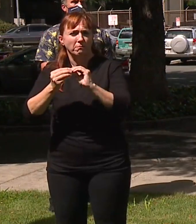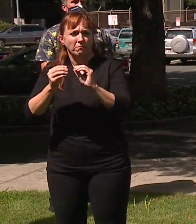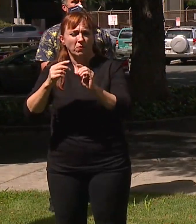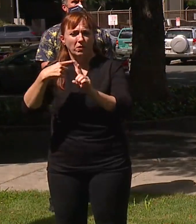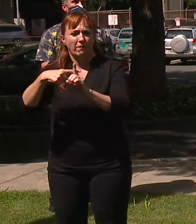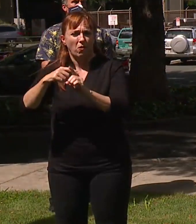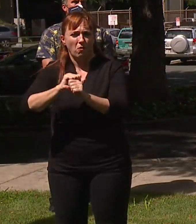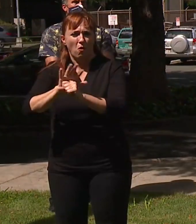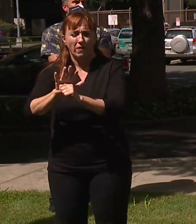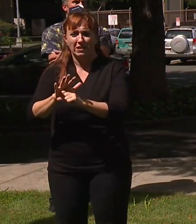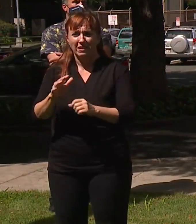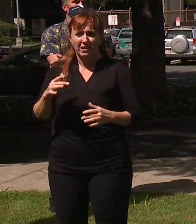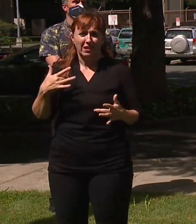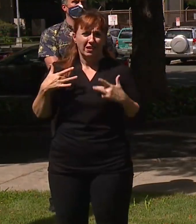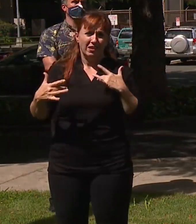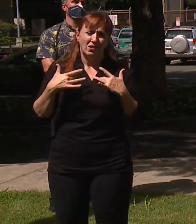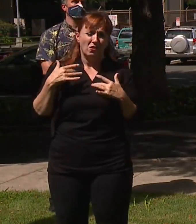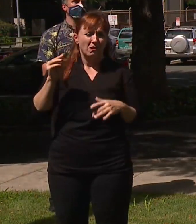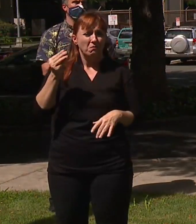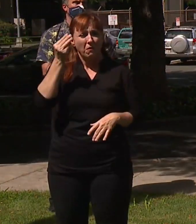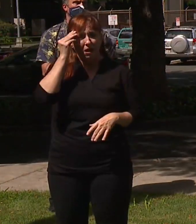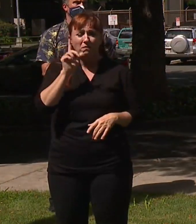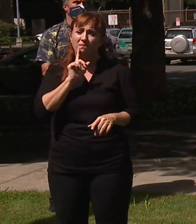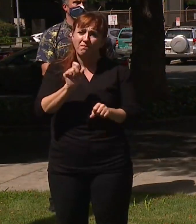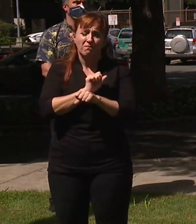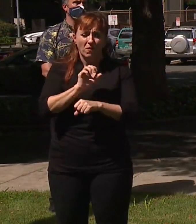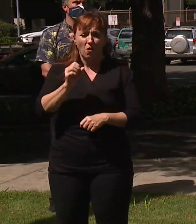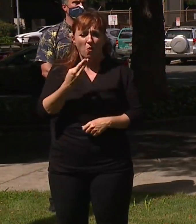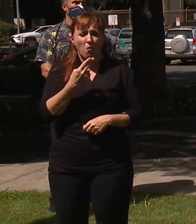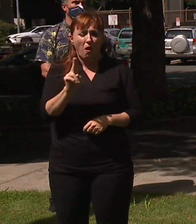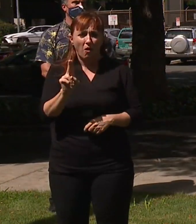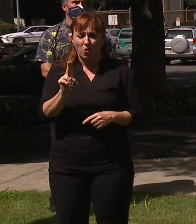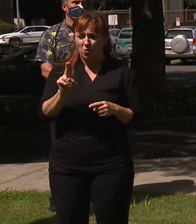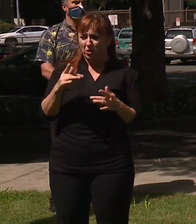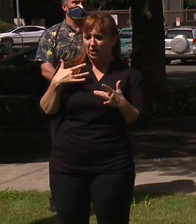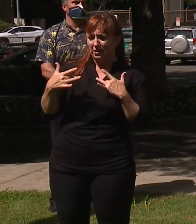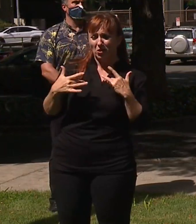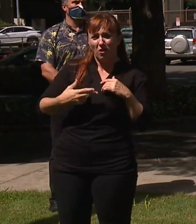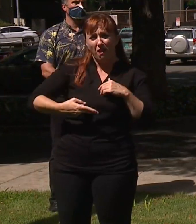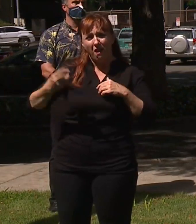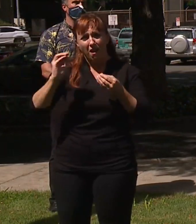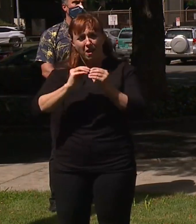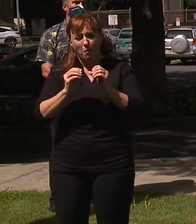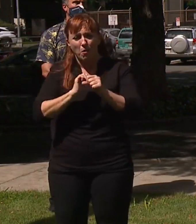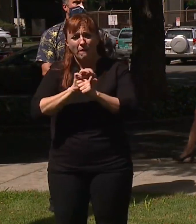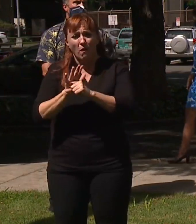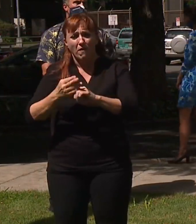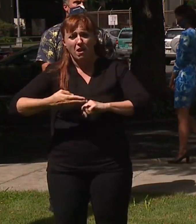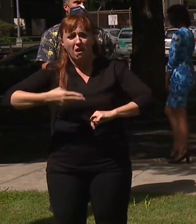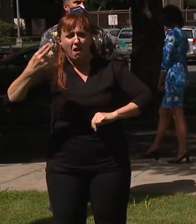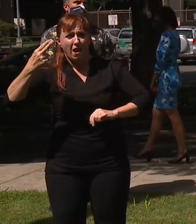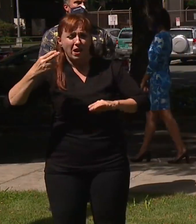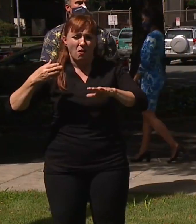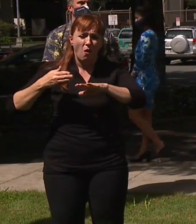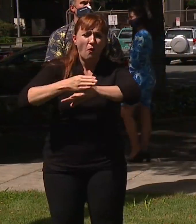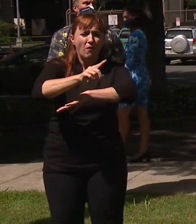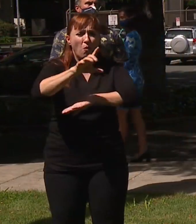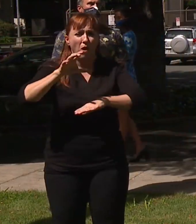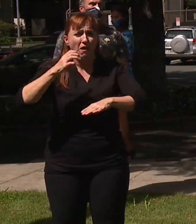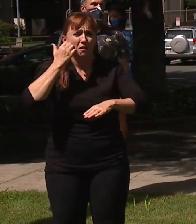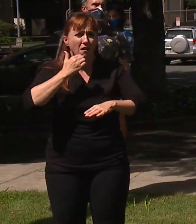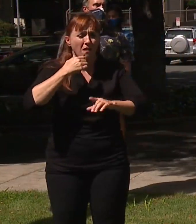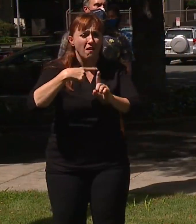we are concerned as we open up on Oahu's case and Oahu's cases because we have the most cases. We don't want to go above 100 again.